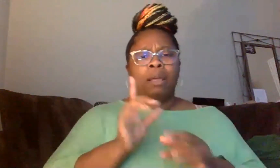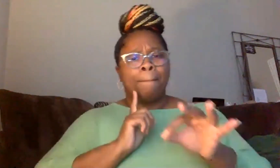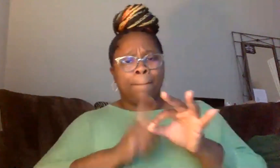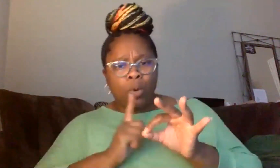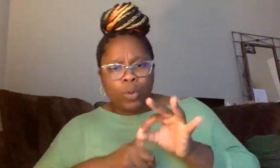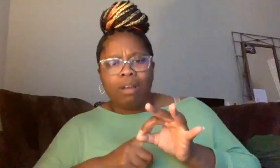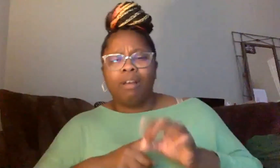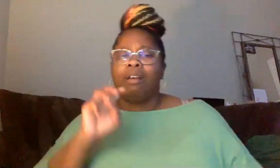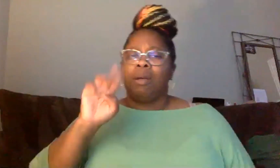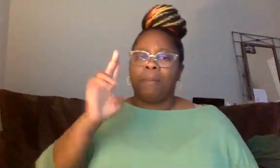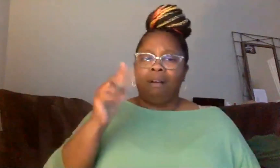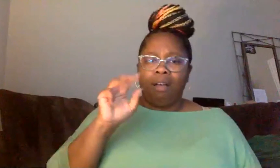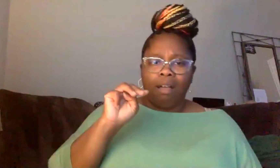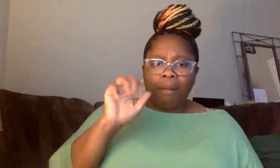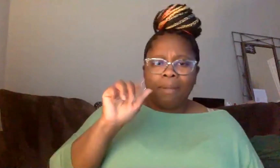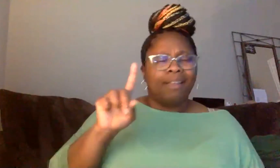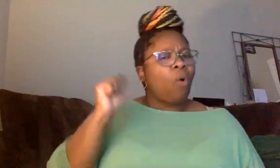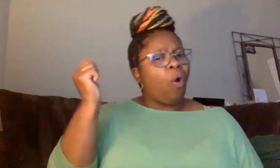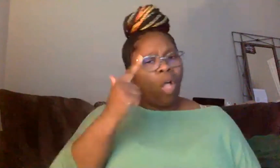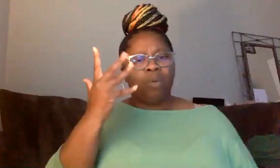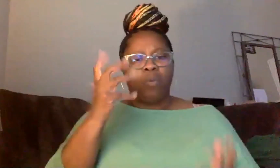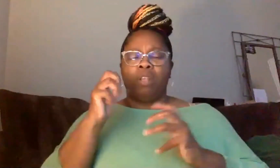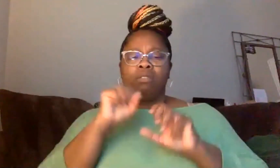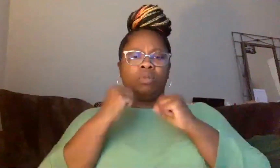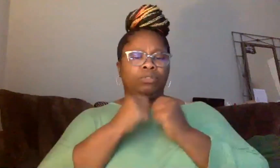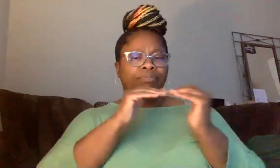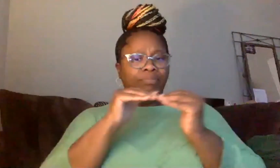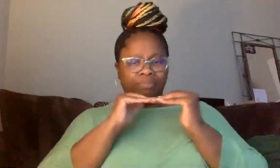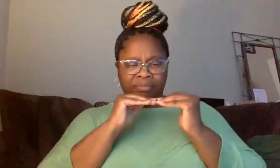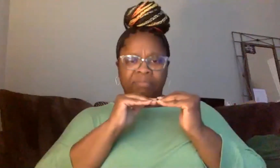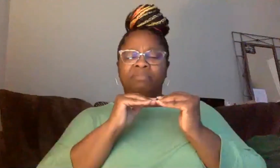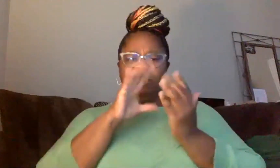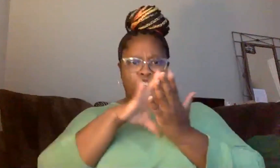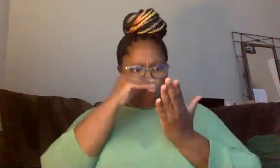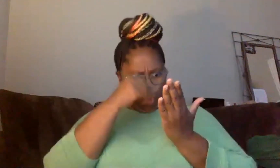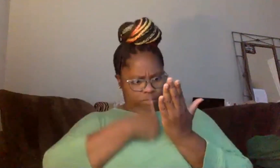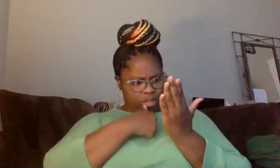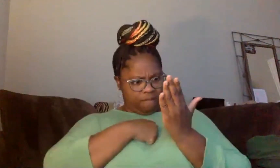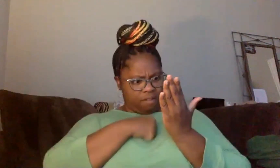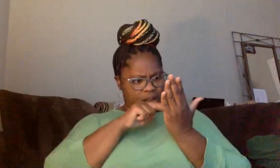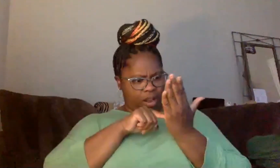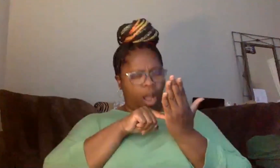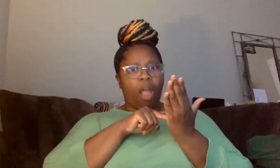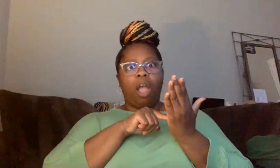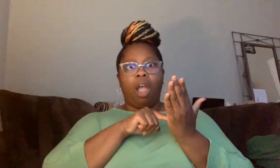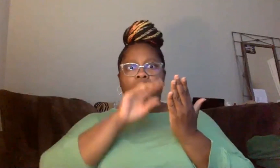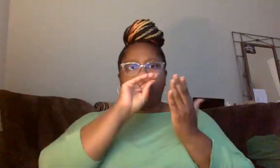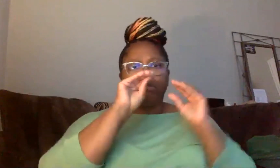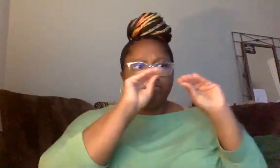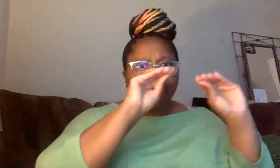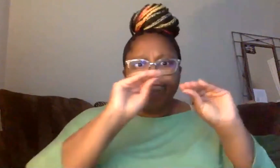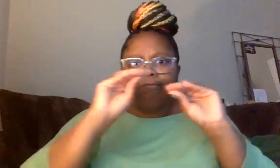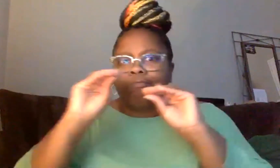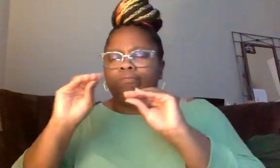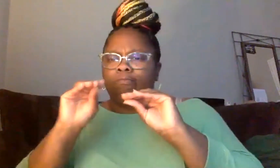what they were all about is social justice. So educate yourself, but also educate your community, uh, make some noise in your churches